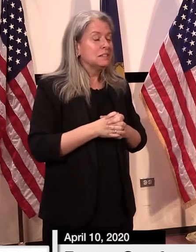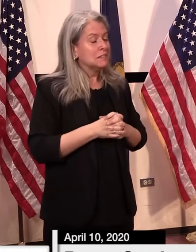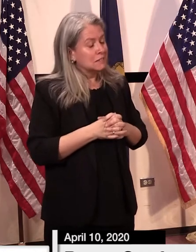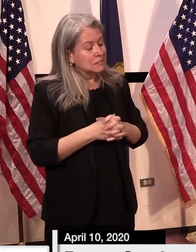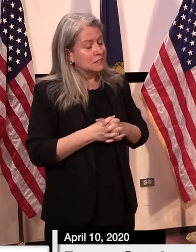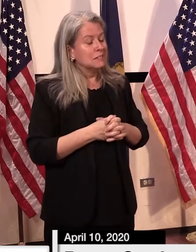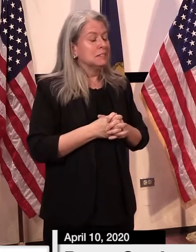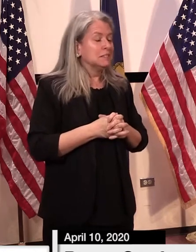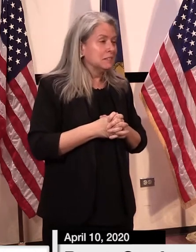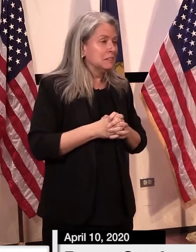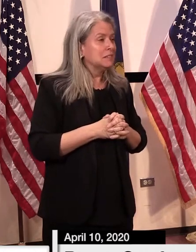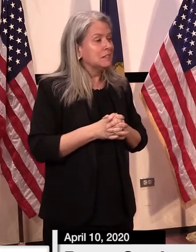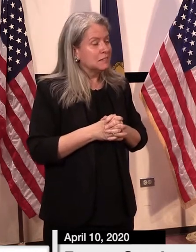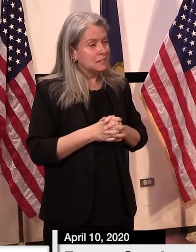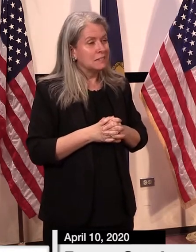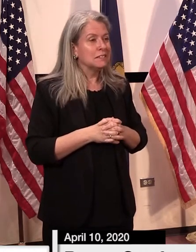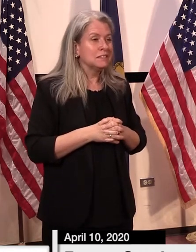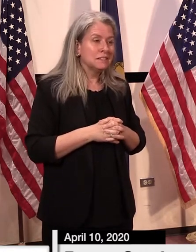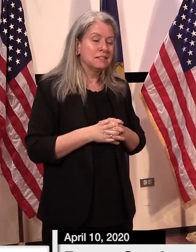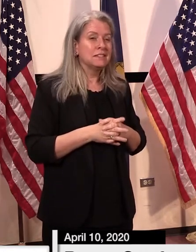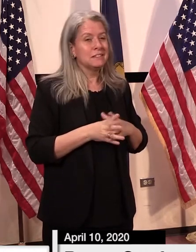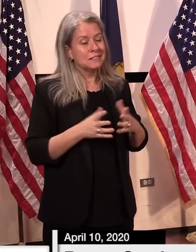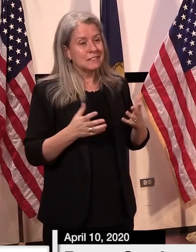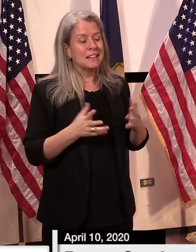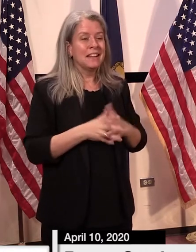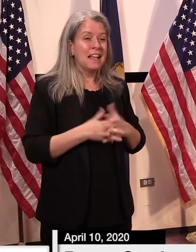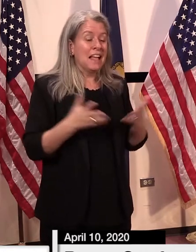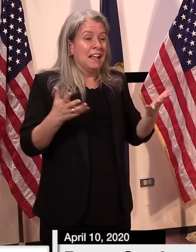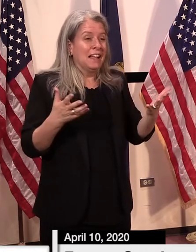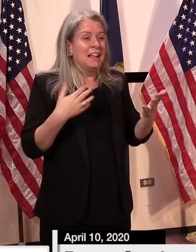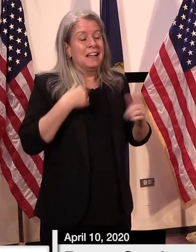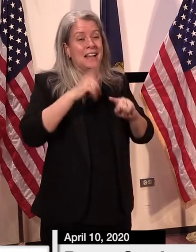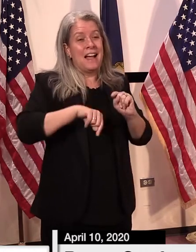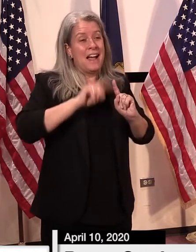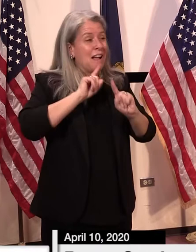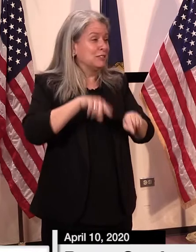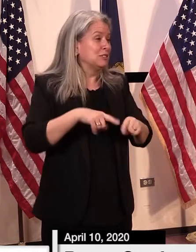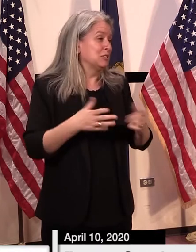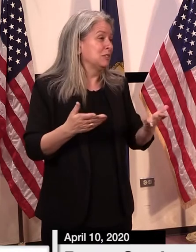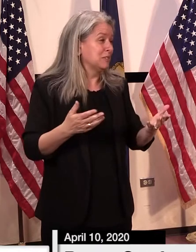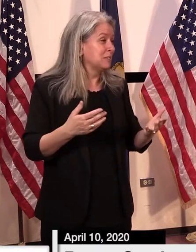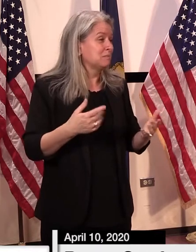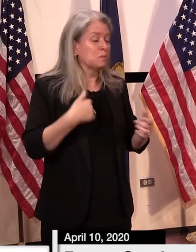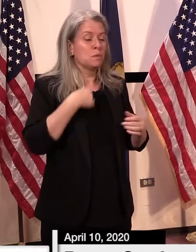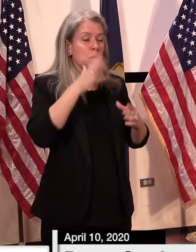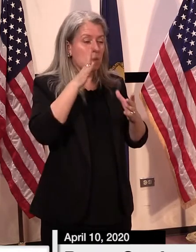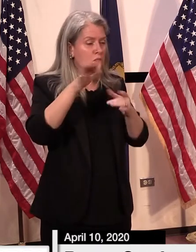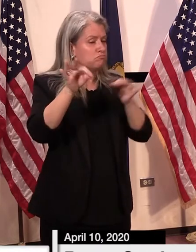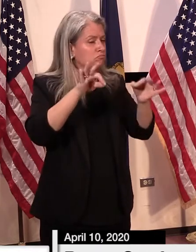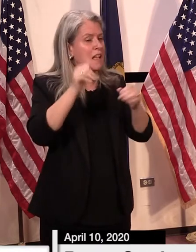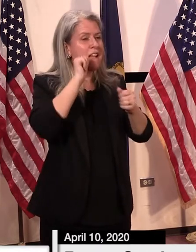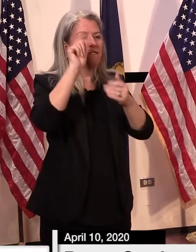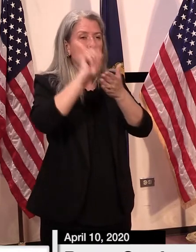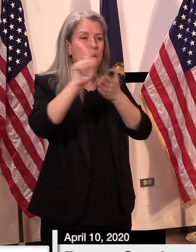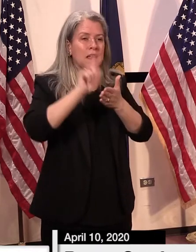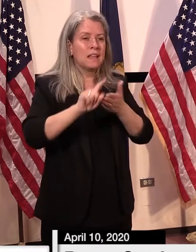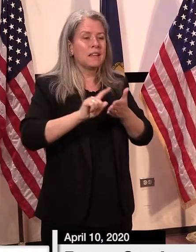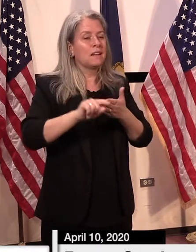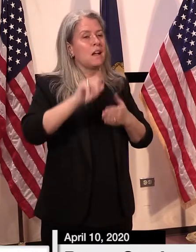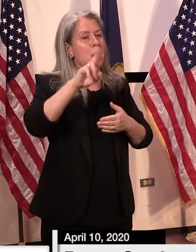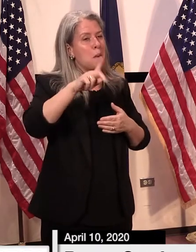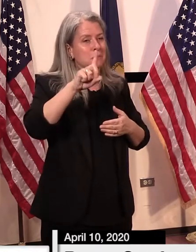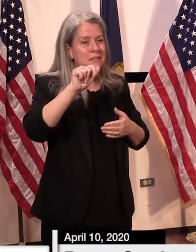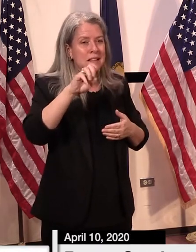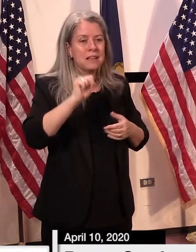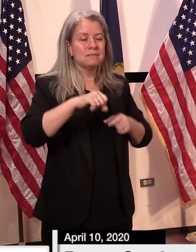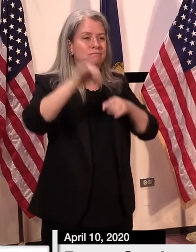continue, again, to provide details. We'll provide this modeling on a weekly basis so that the media